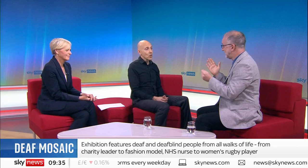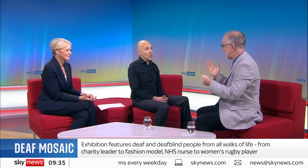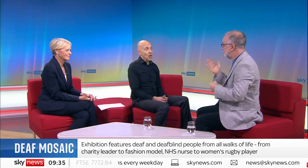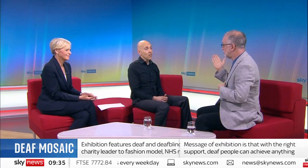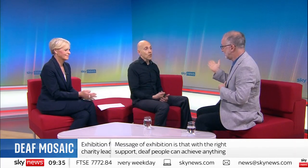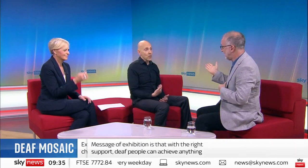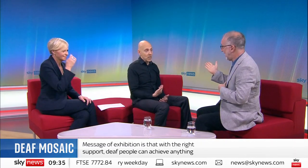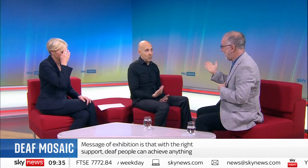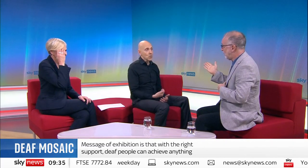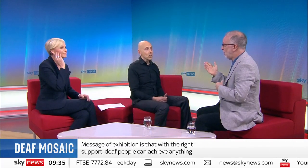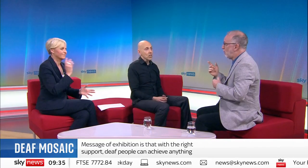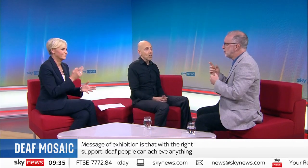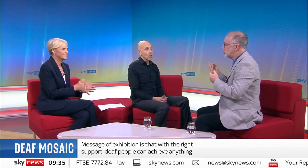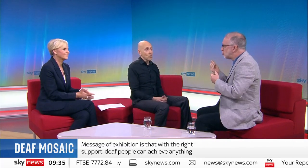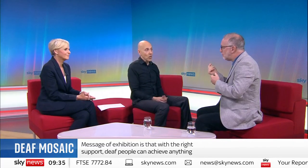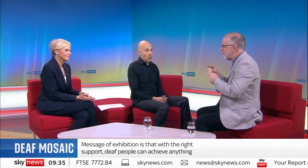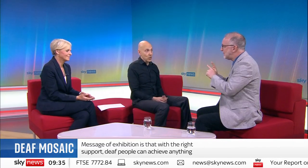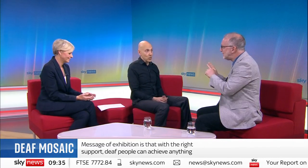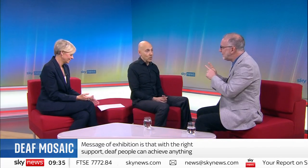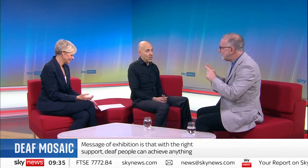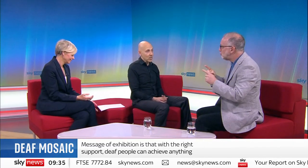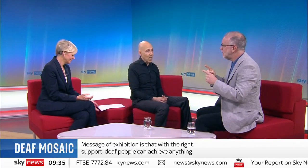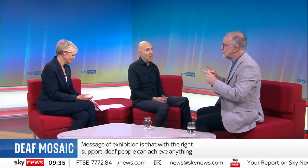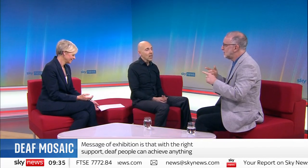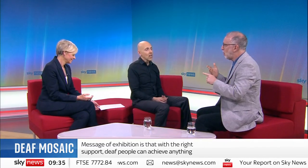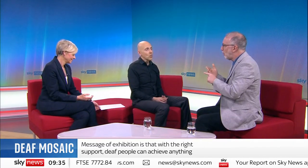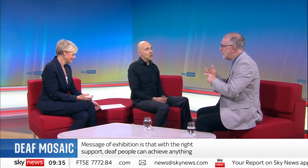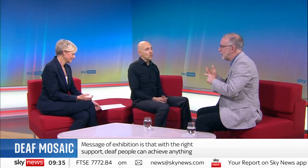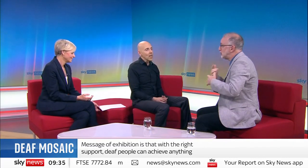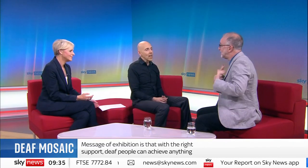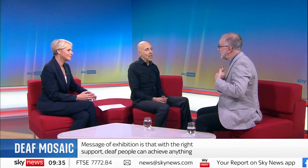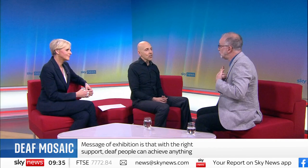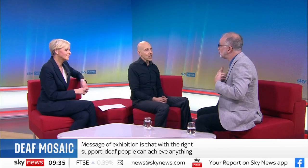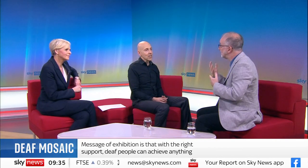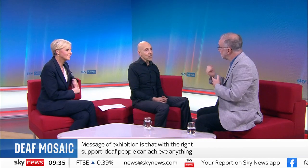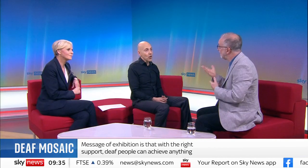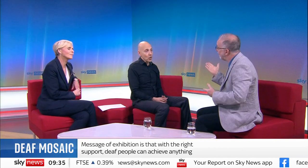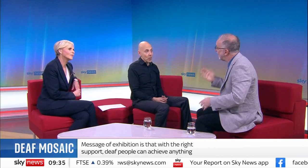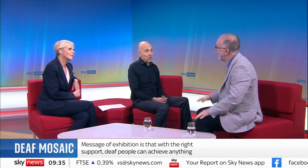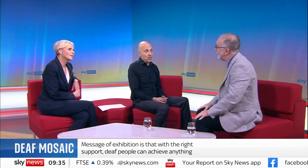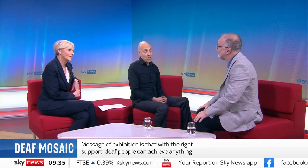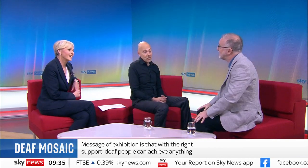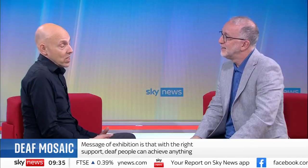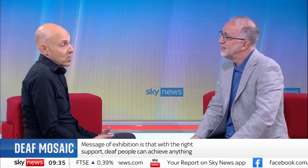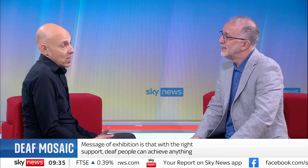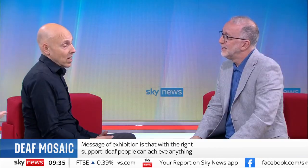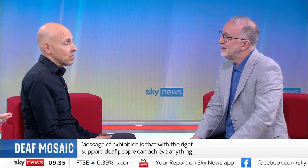I've got three examples that we hope to talk about today, which really illustrate the different occupations and interests that they have.